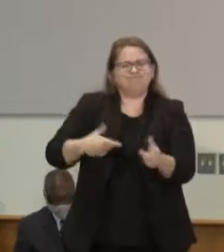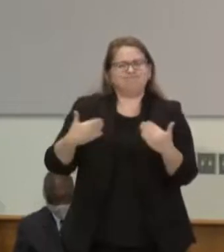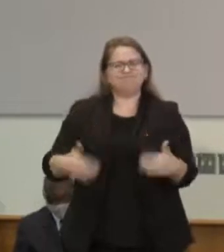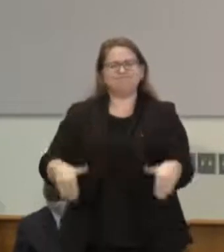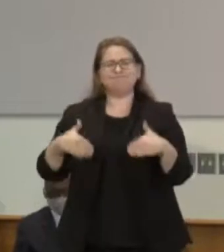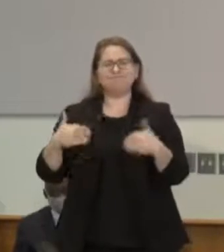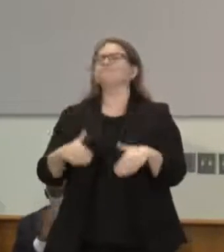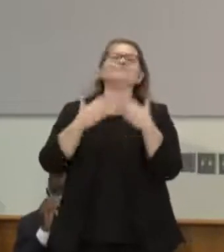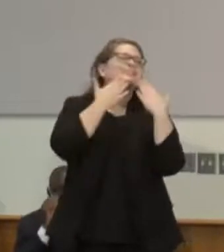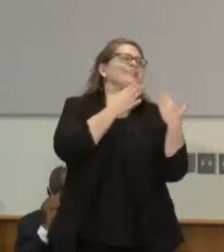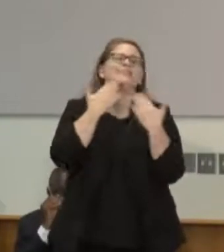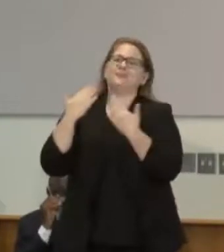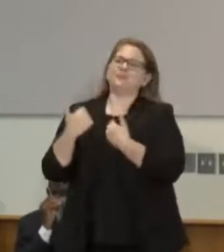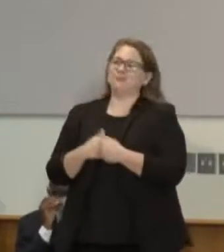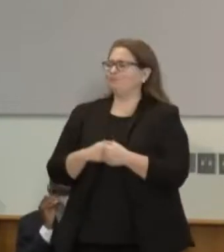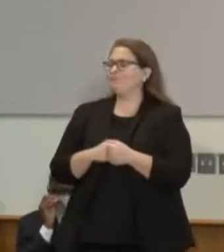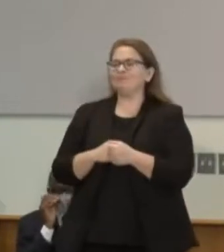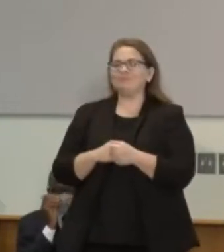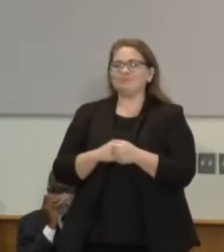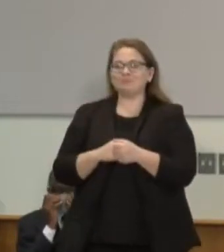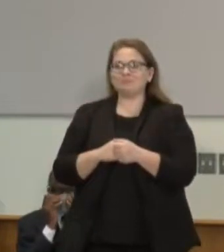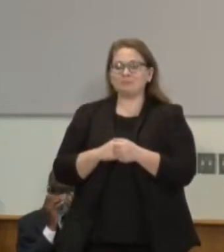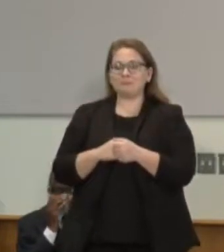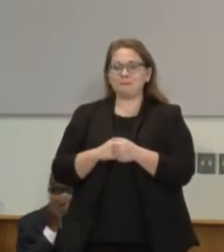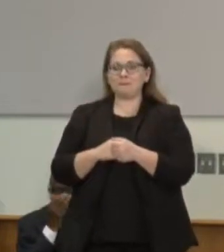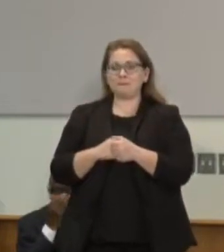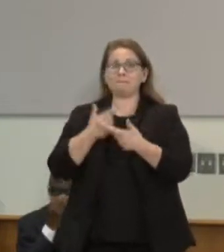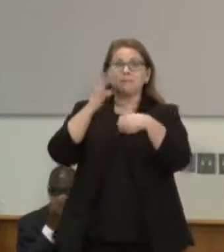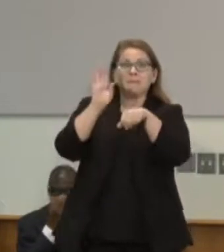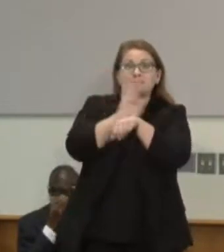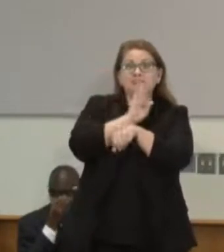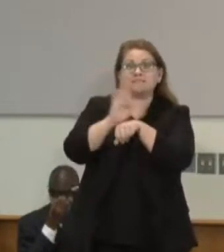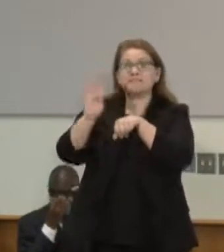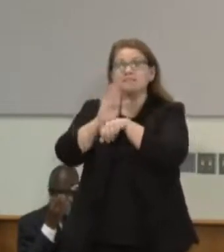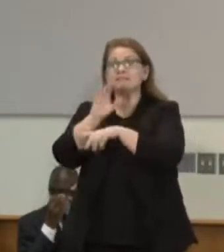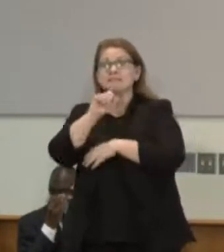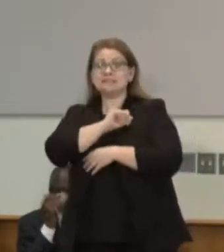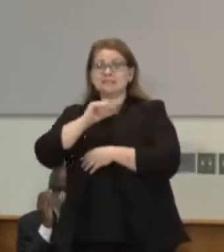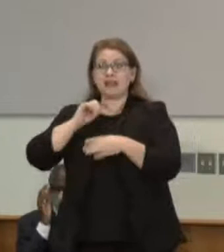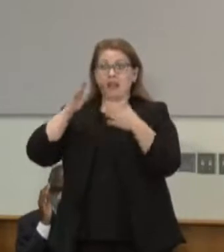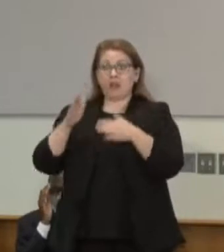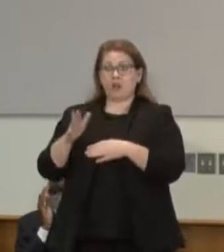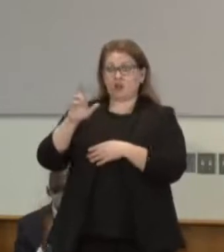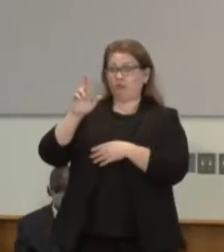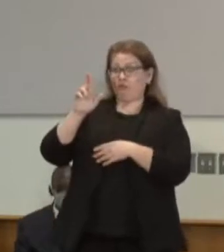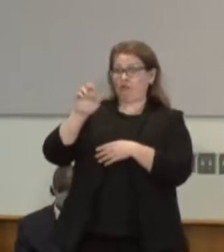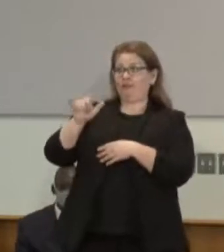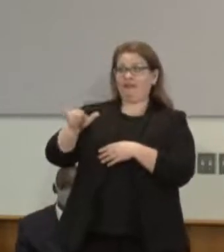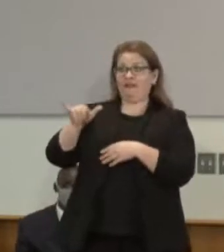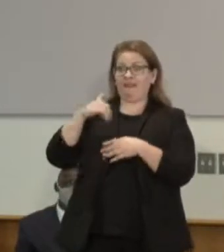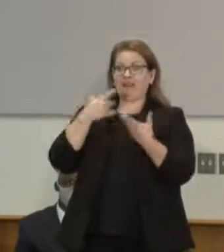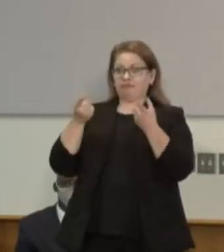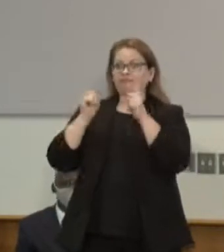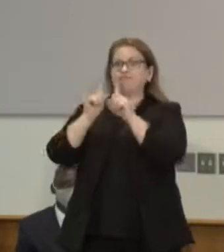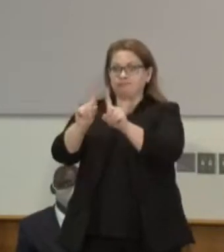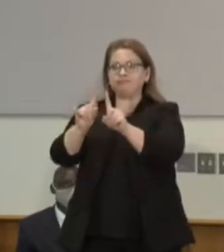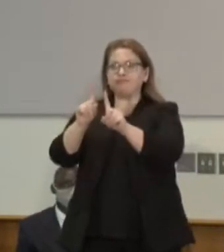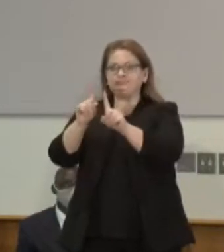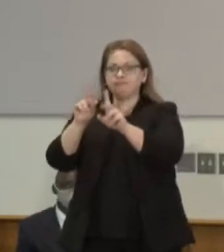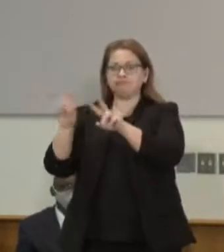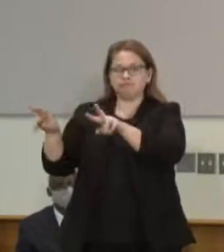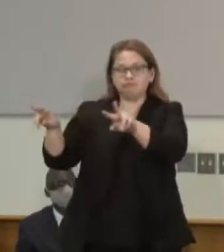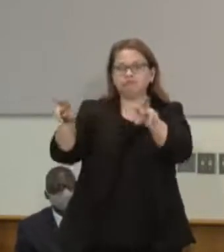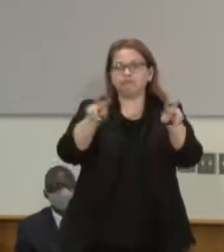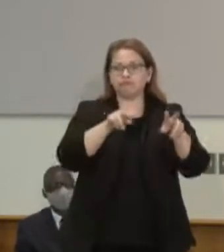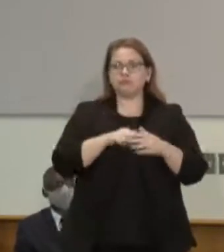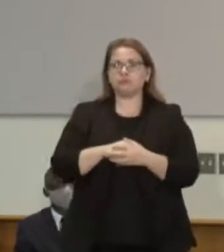I've walked through businesses with Senator Torres Ray and Representatives Hassan and Noor talking about our